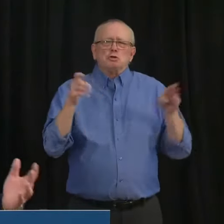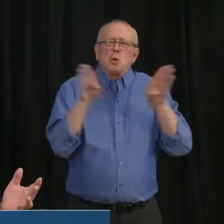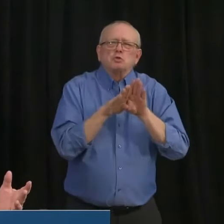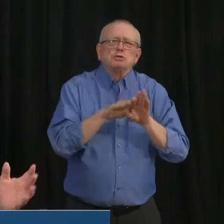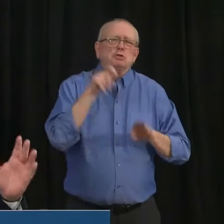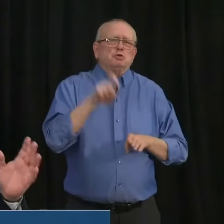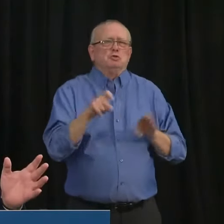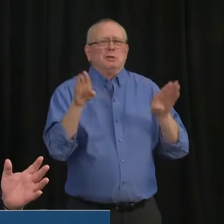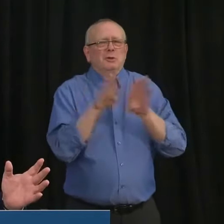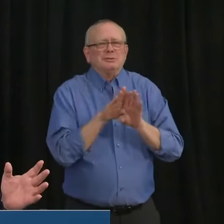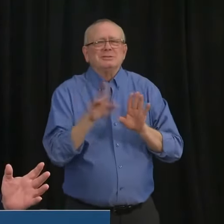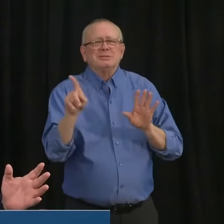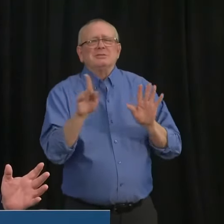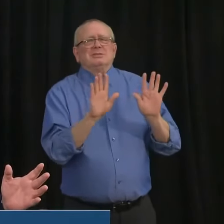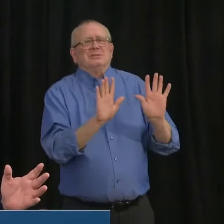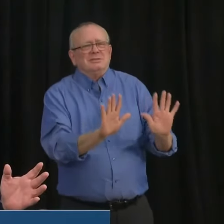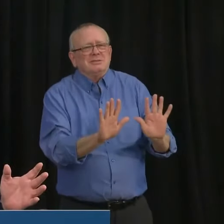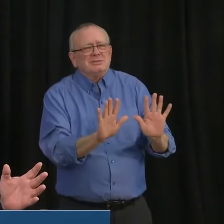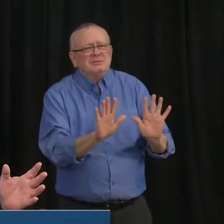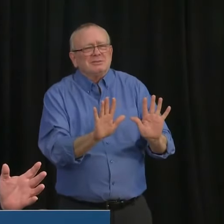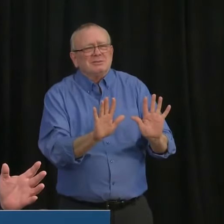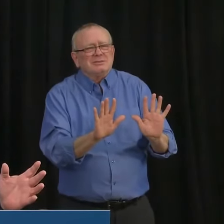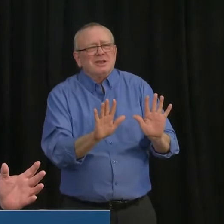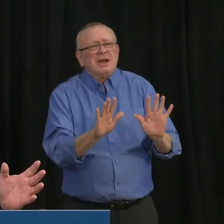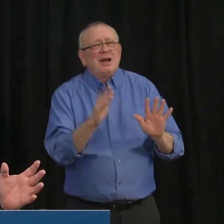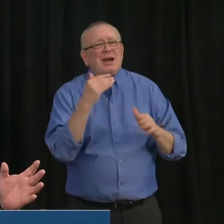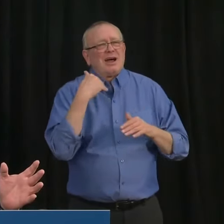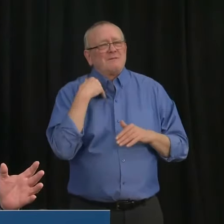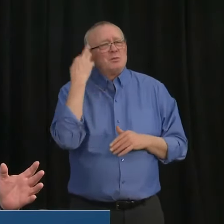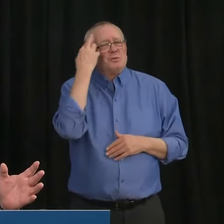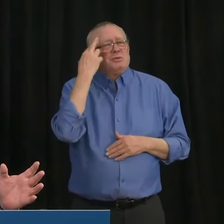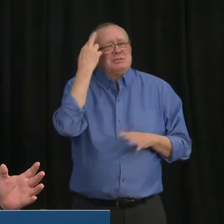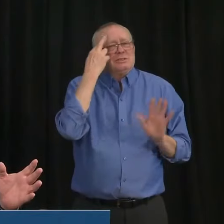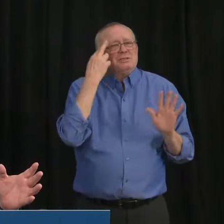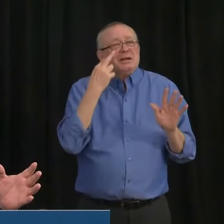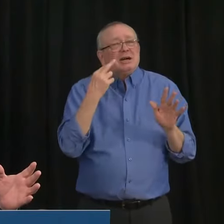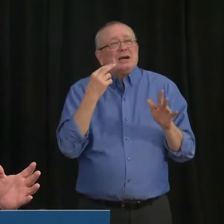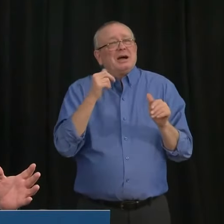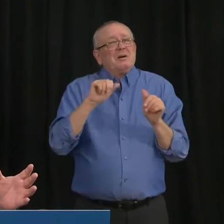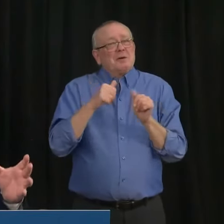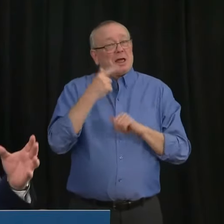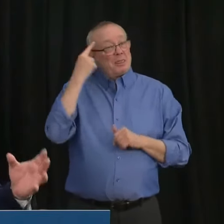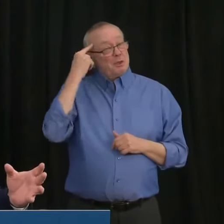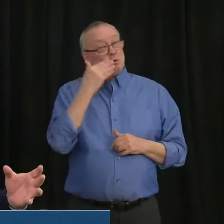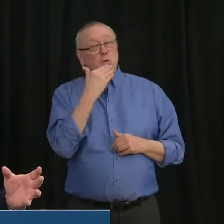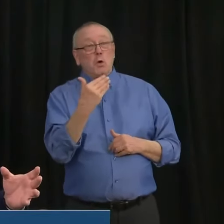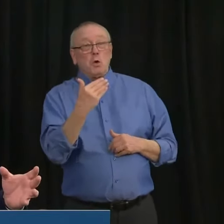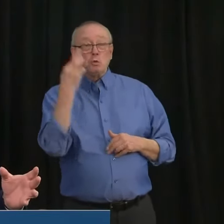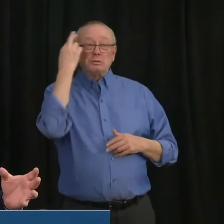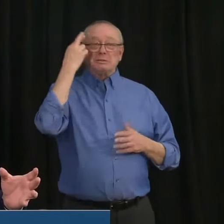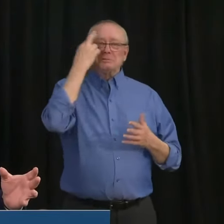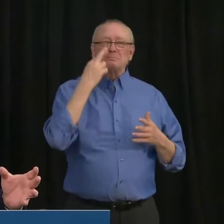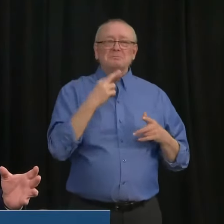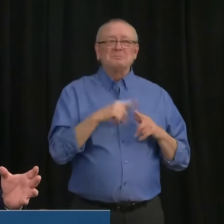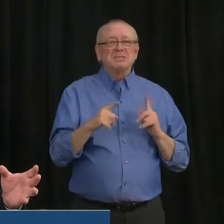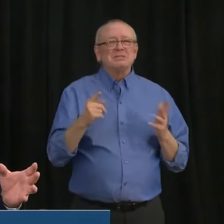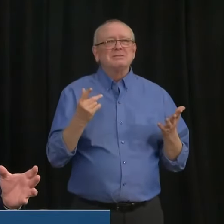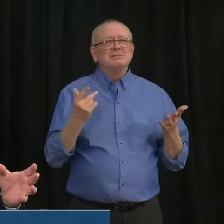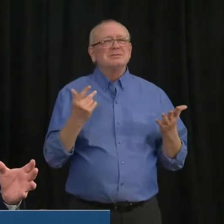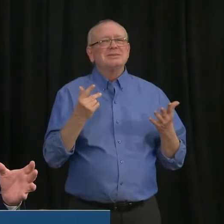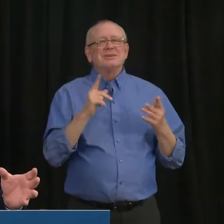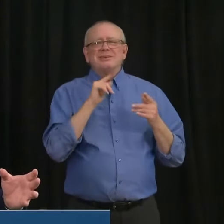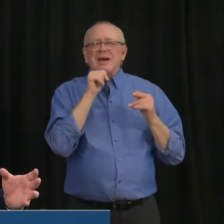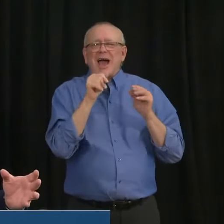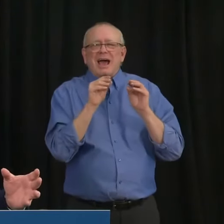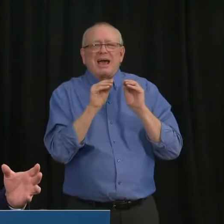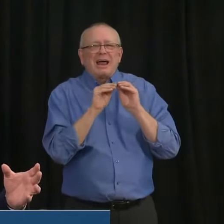a little more, I, I'm sure they advocate that in good faith, but I wish they were perhaps a little more transparent about what we